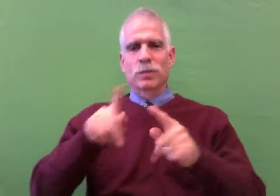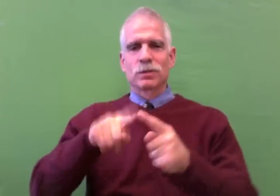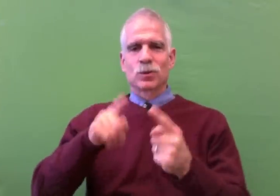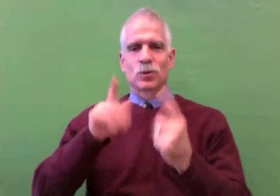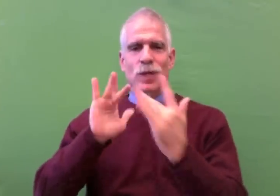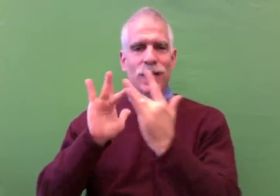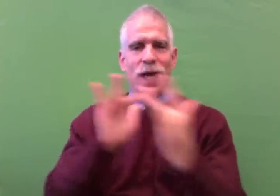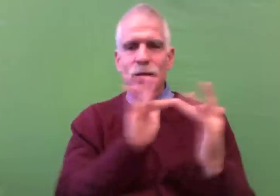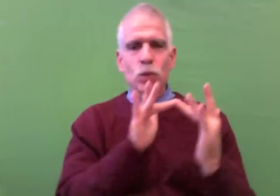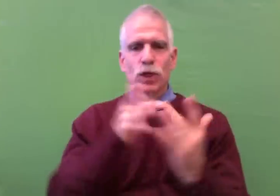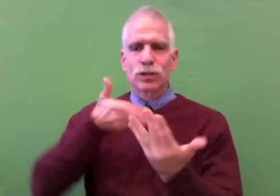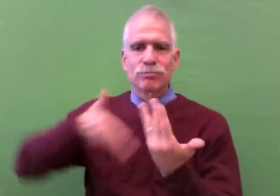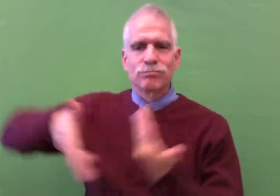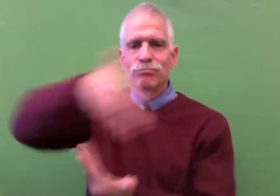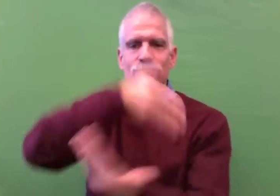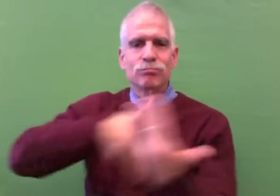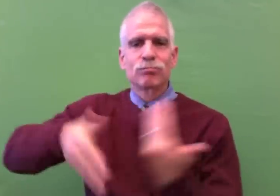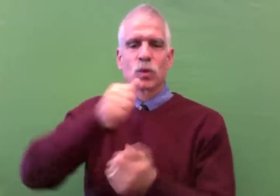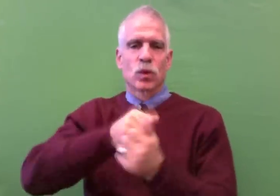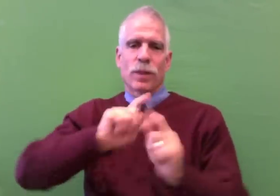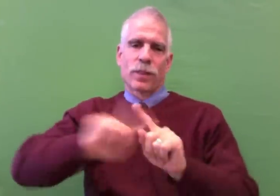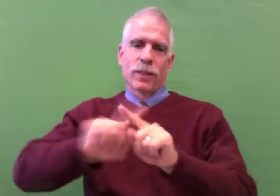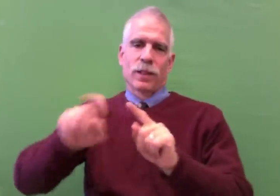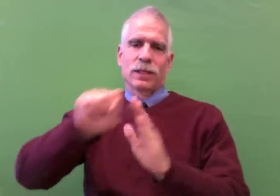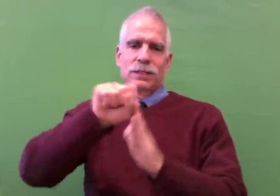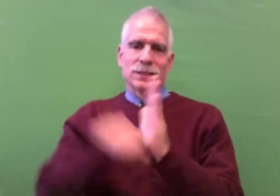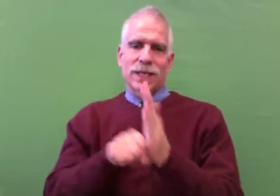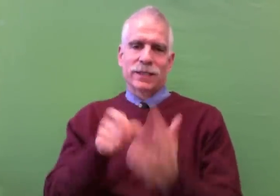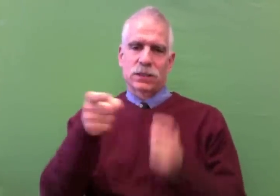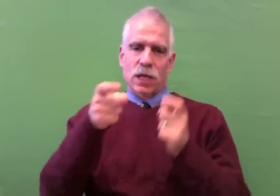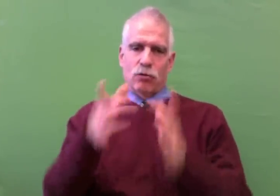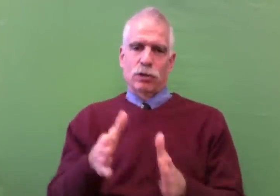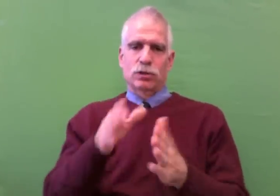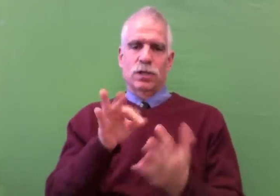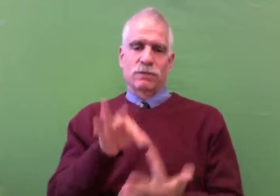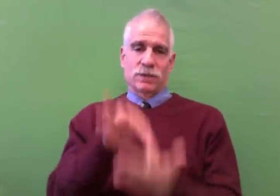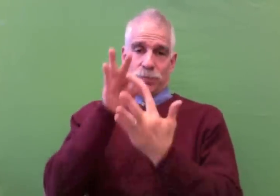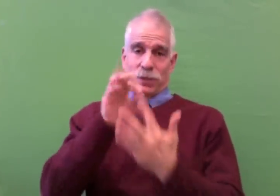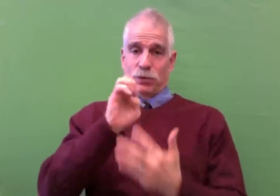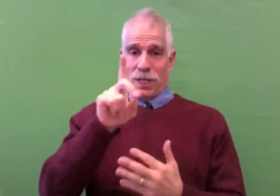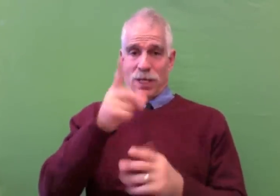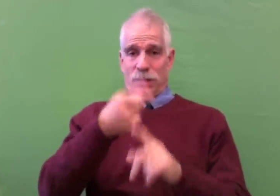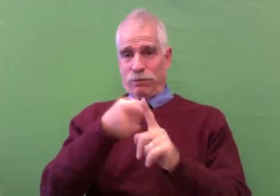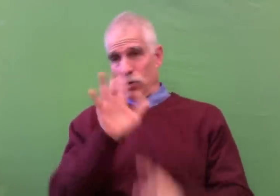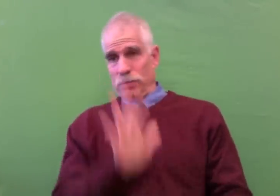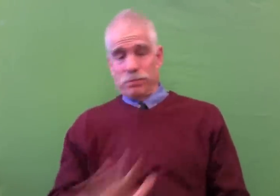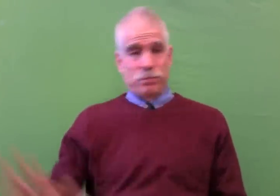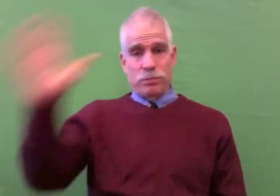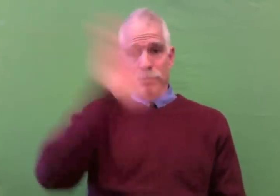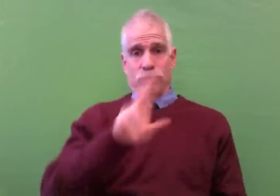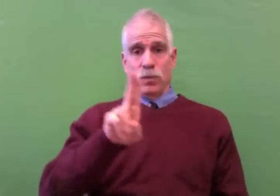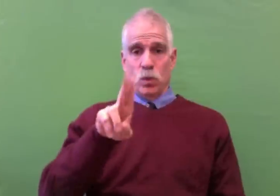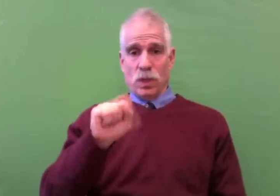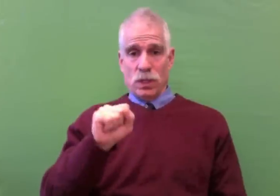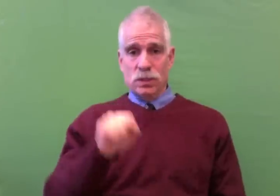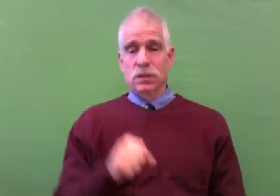It always provides us a wonderful opportunity to network, to meet with various state directors of special education